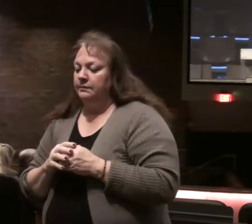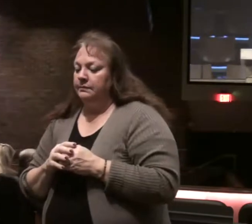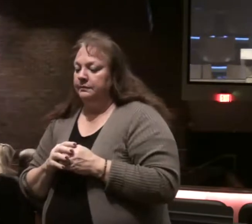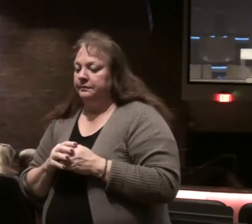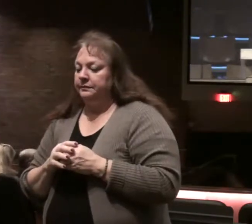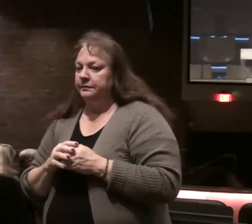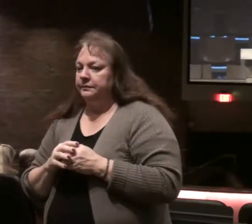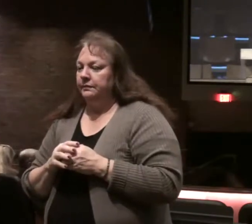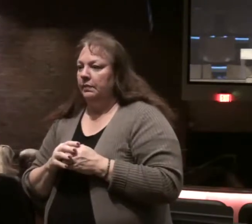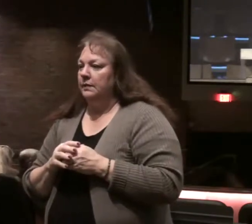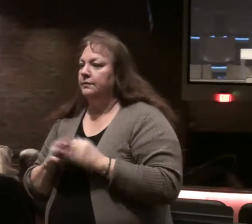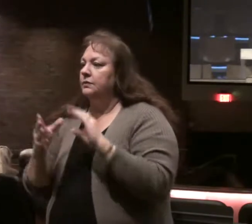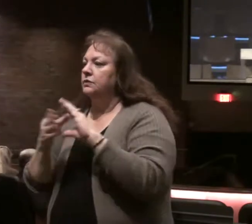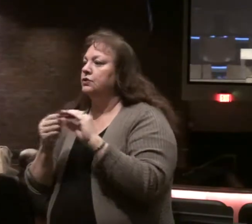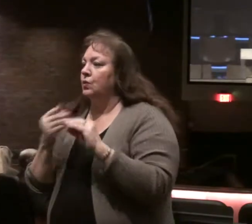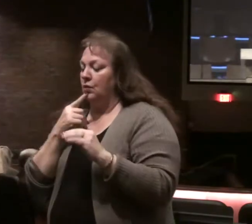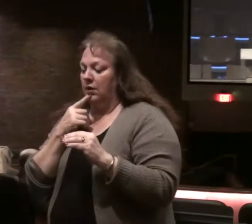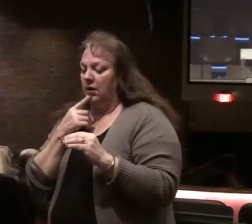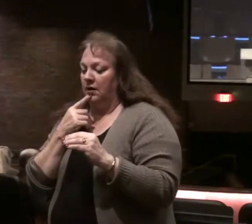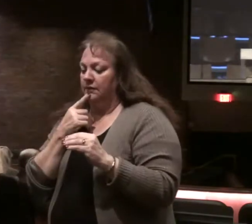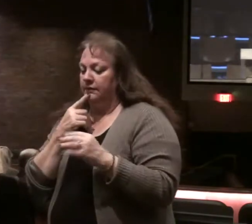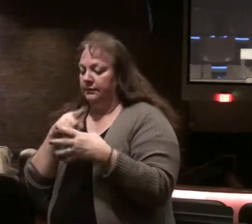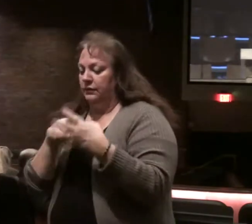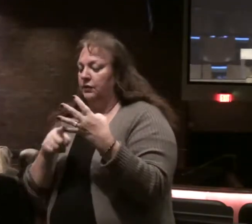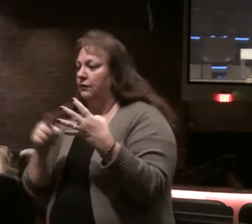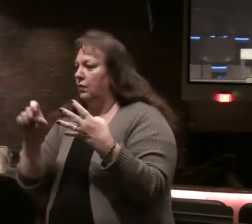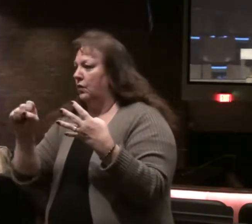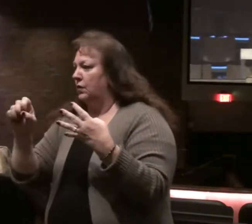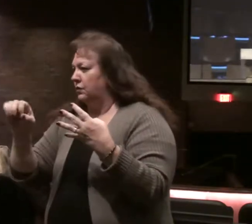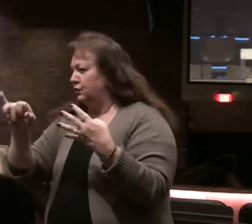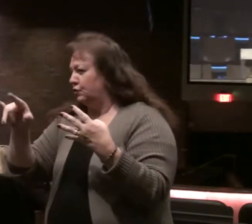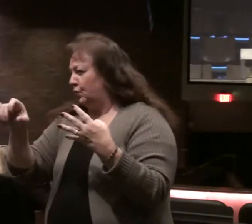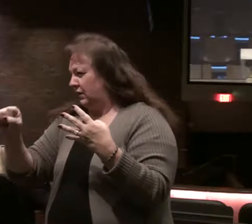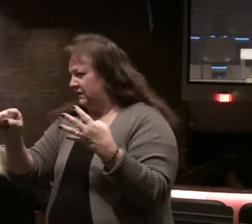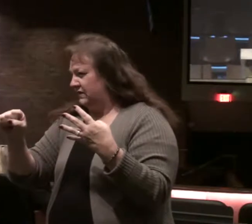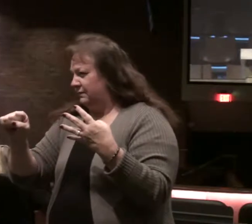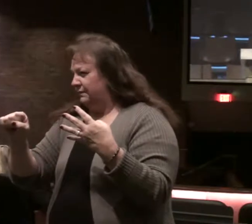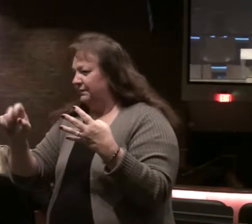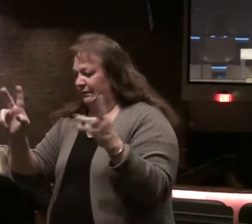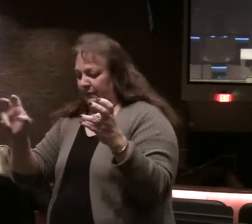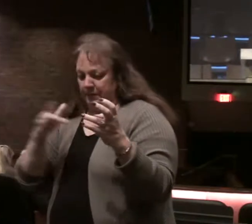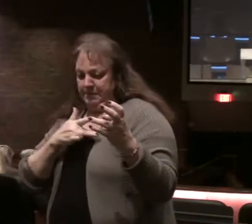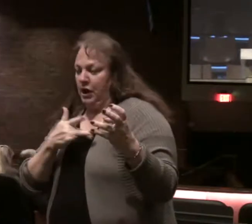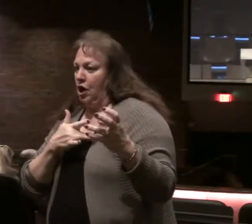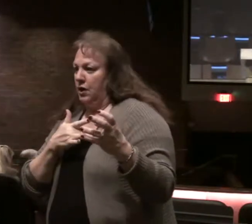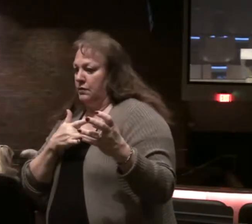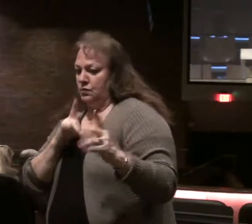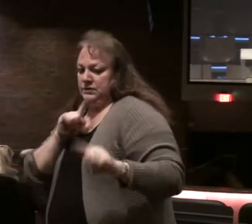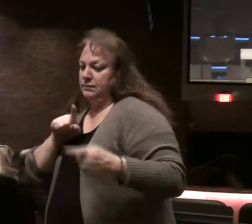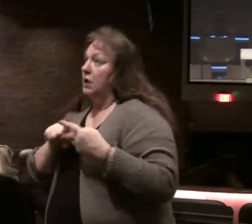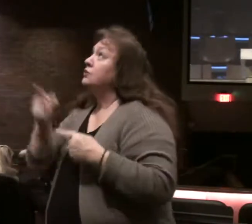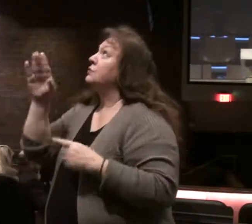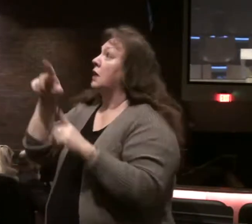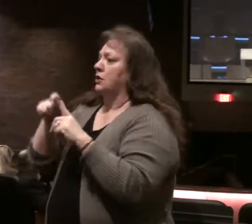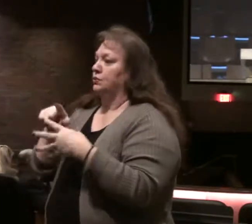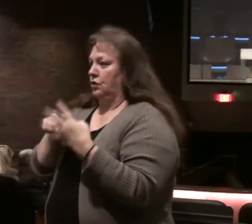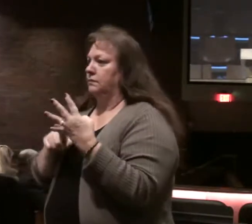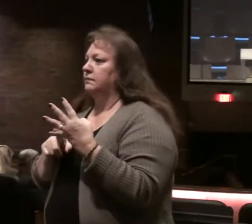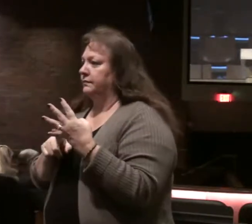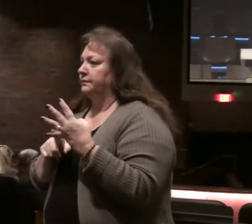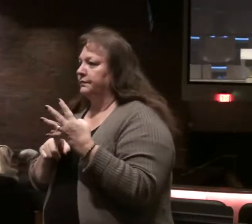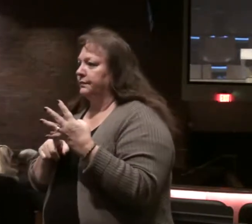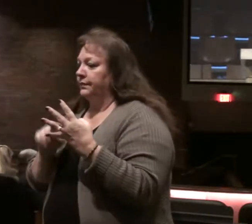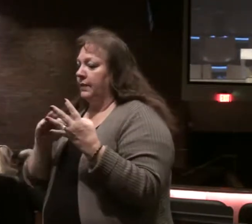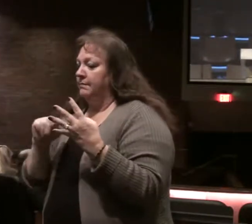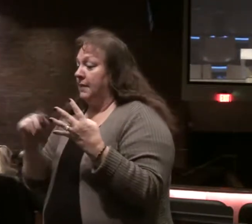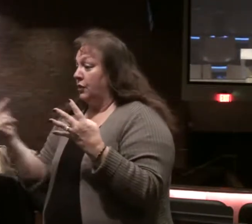13 The parable of the soils the four soils conditioned to part how they respond to the word of God. Matthew